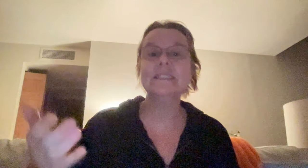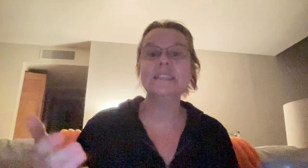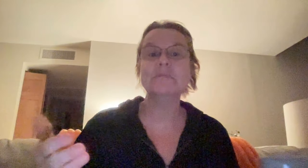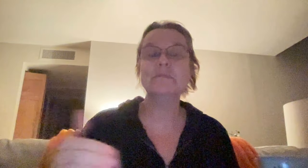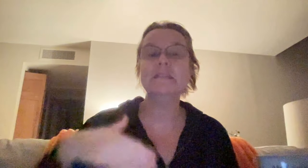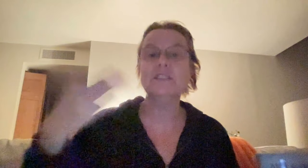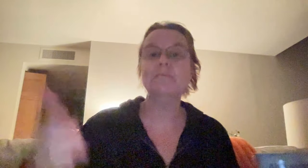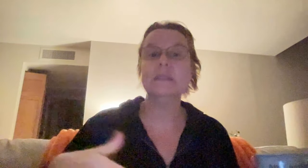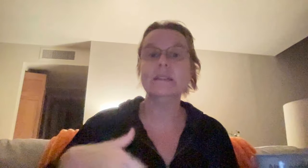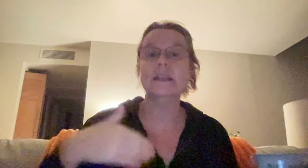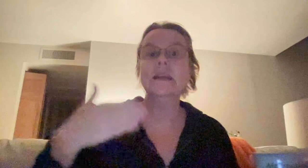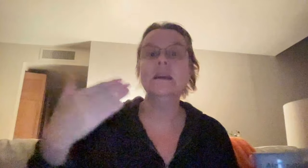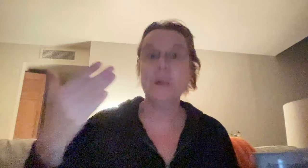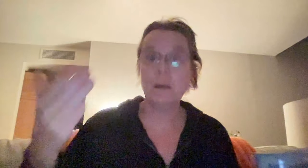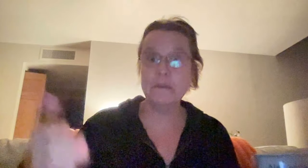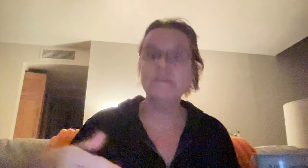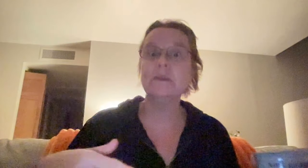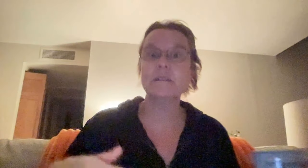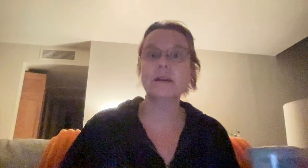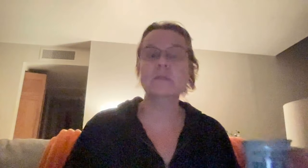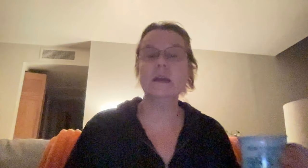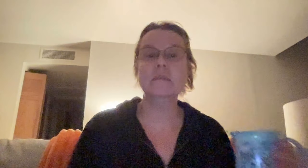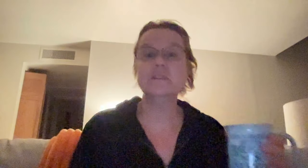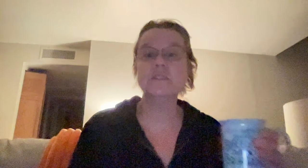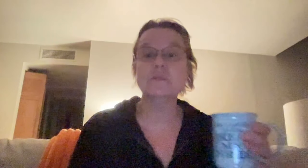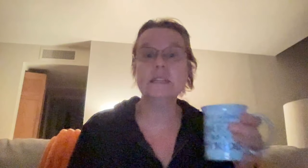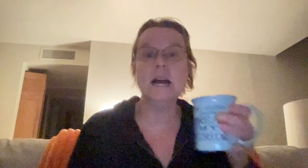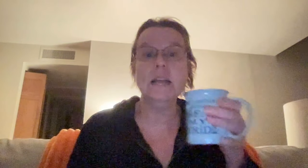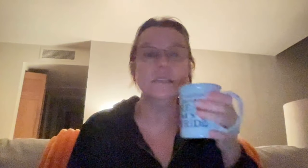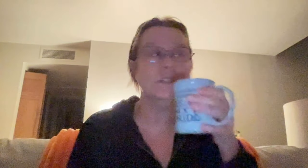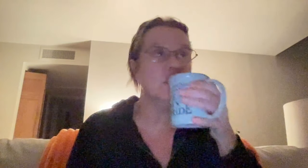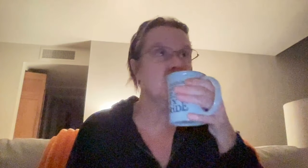instinct would be to jump in and like, help me feel better right away, which is really kind, you know.